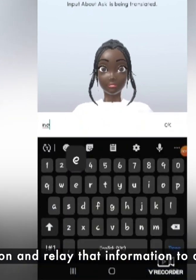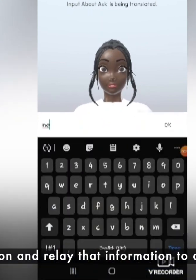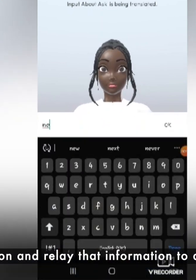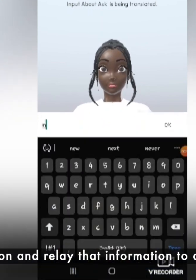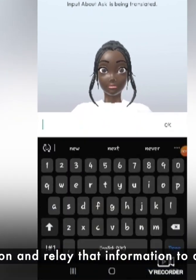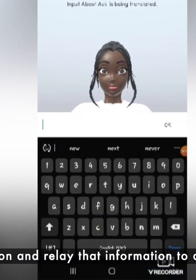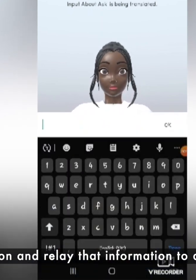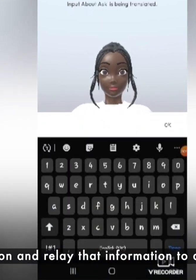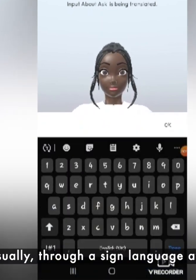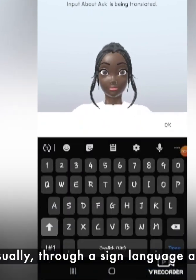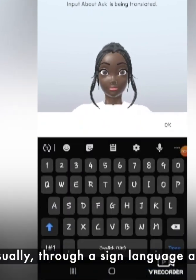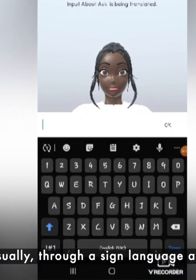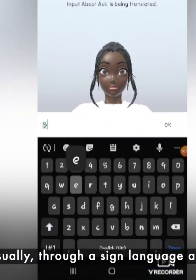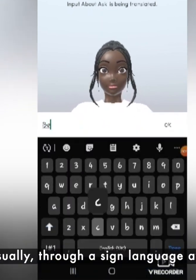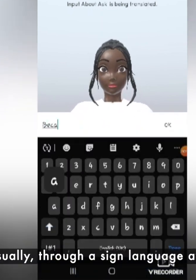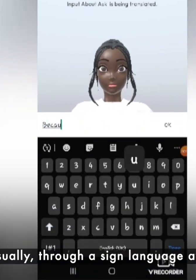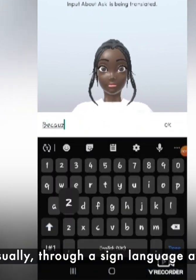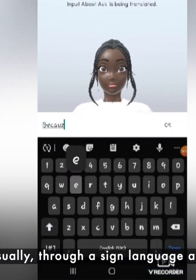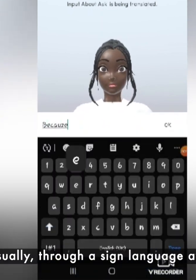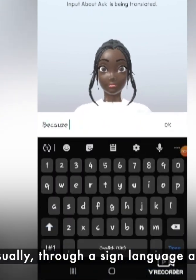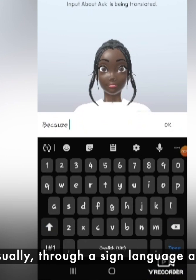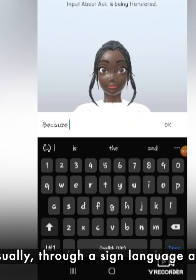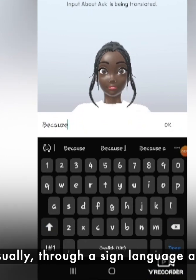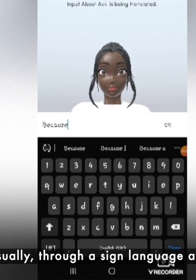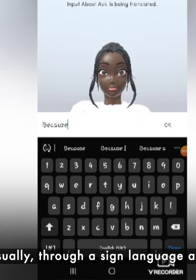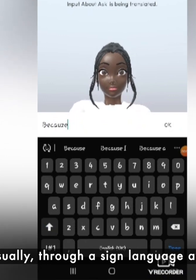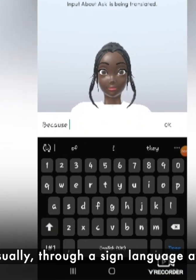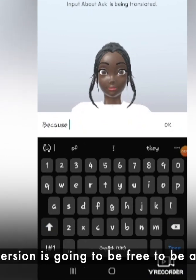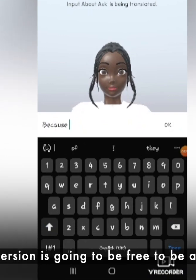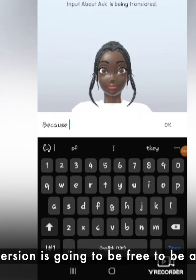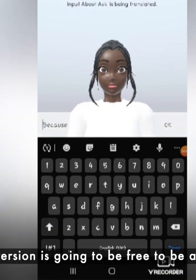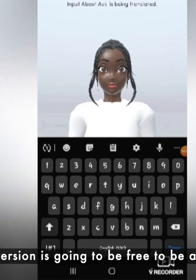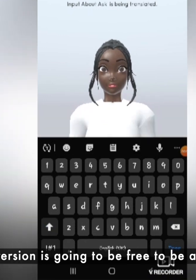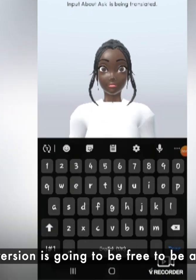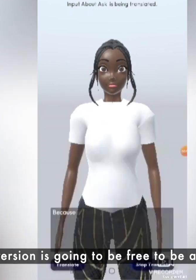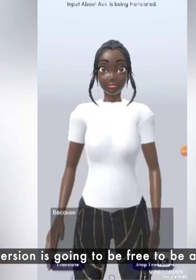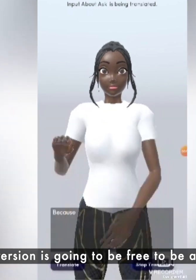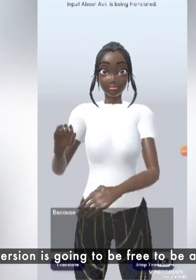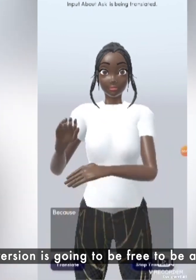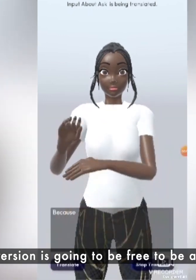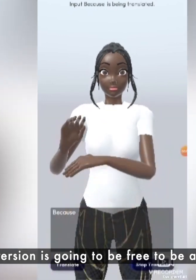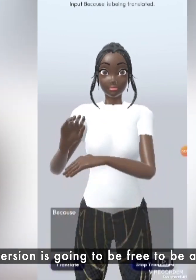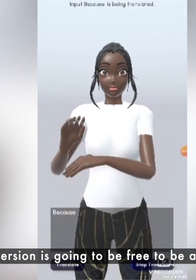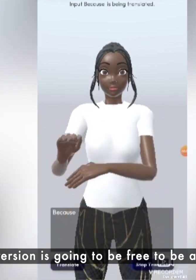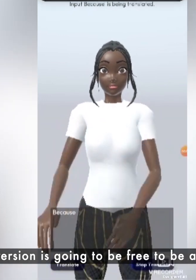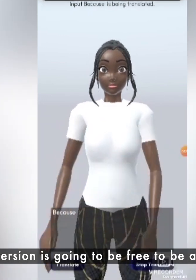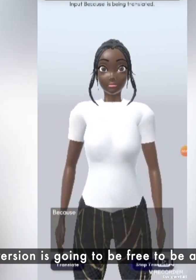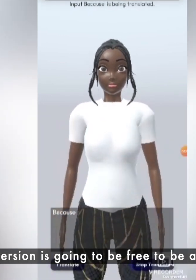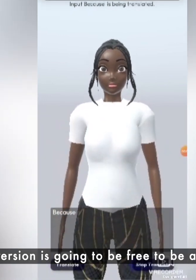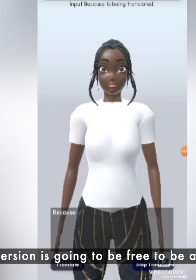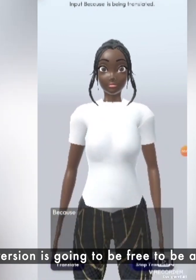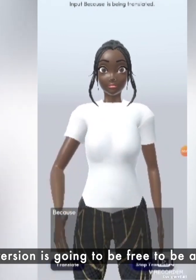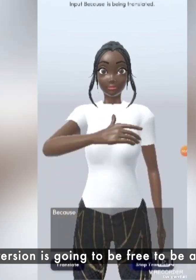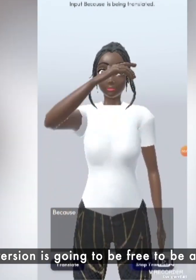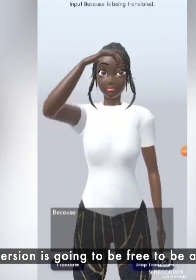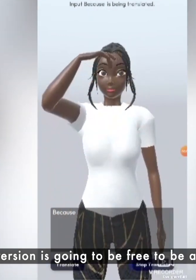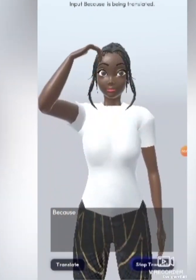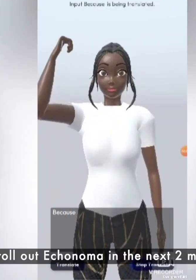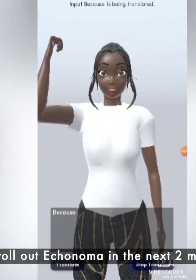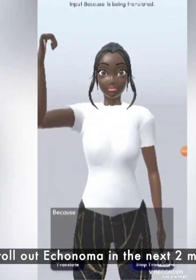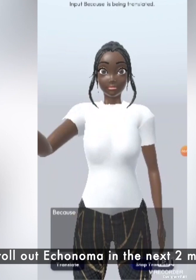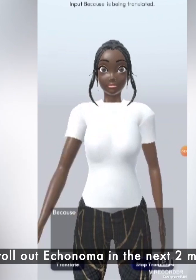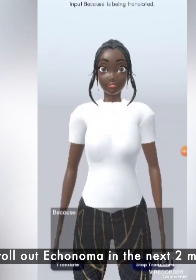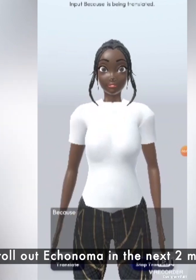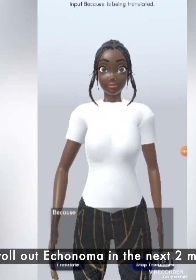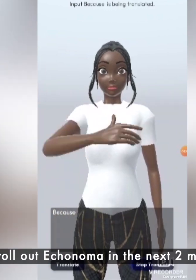to a deaf individual visually through a sign language avatar the initial version is going to be free to be accessed by all